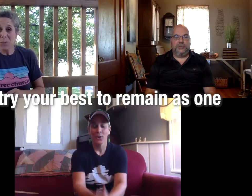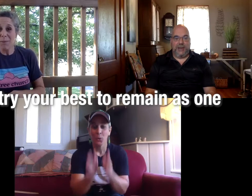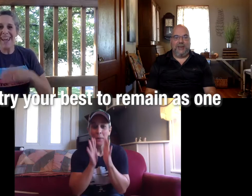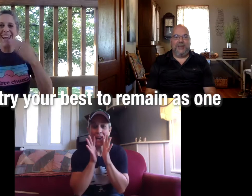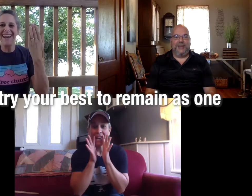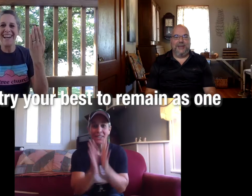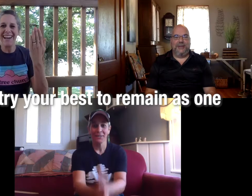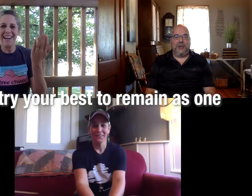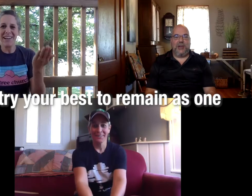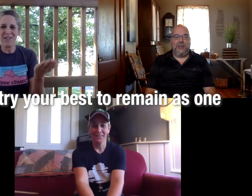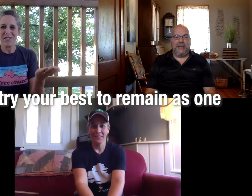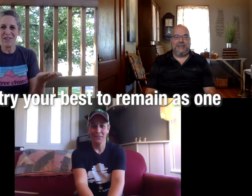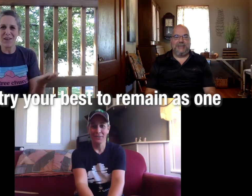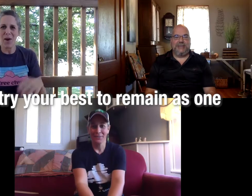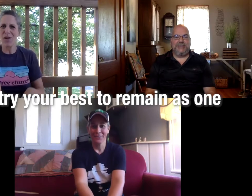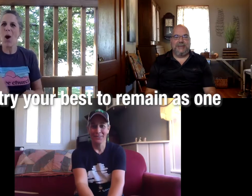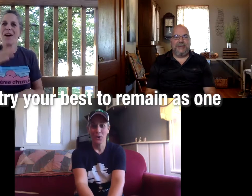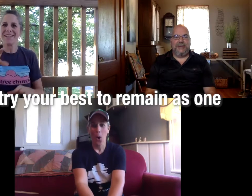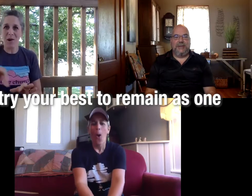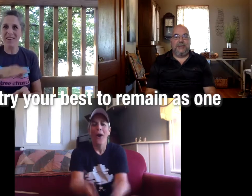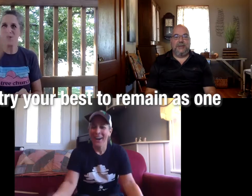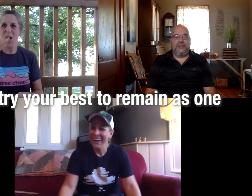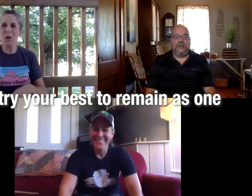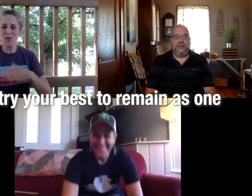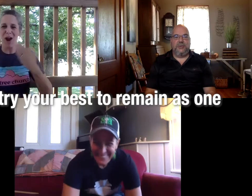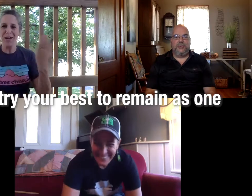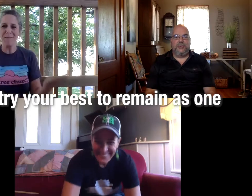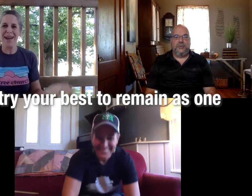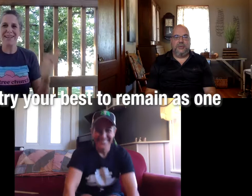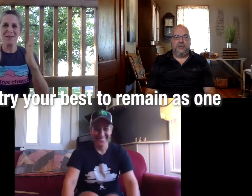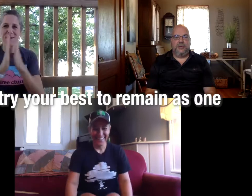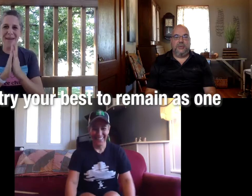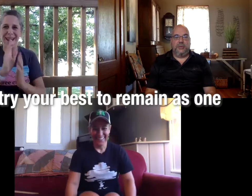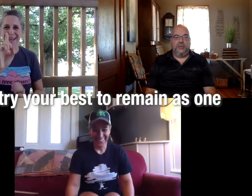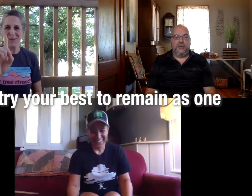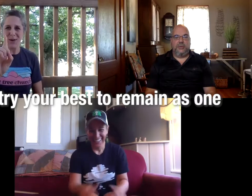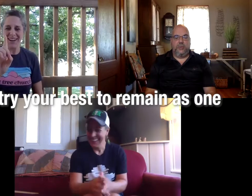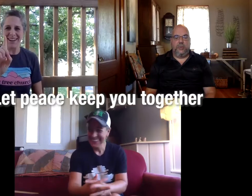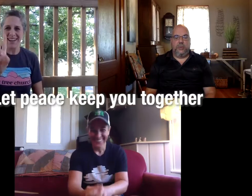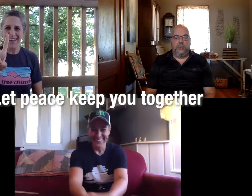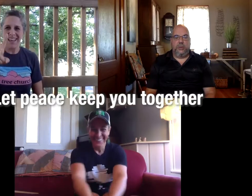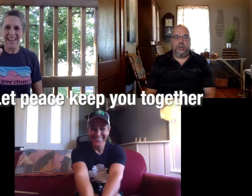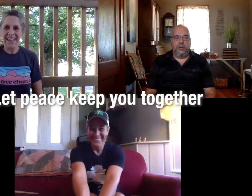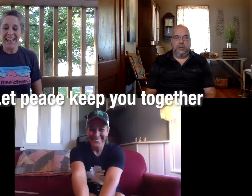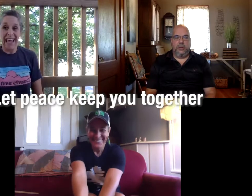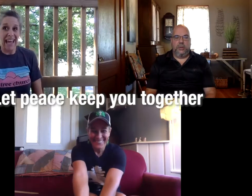we'll try your best oh sorry so try your best to remain as one